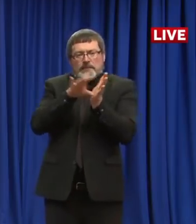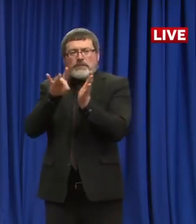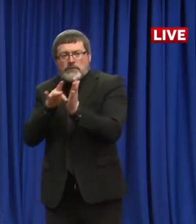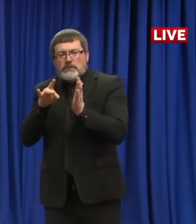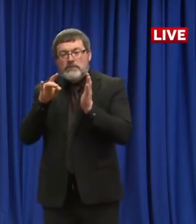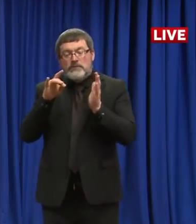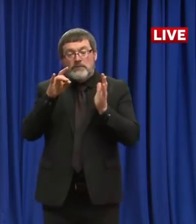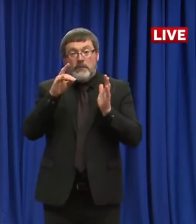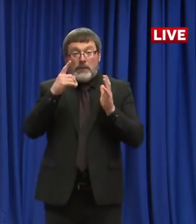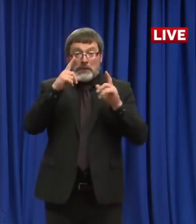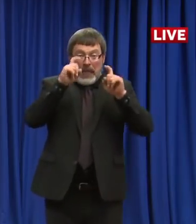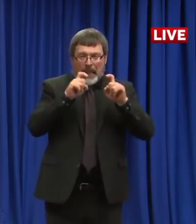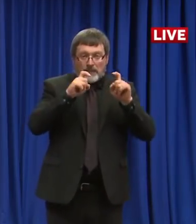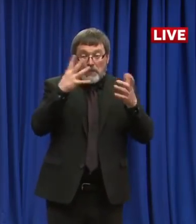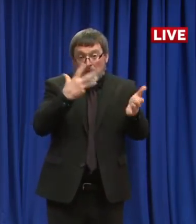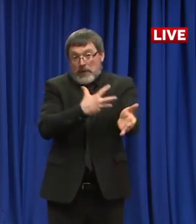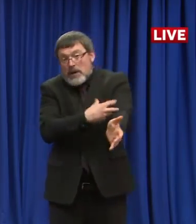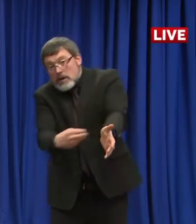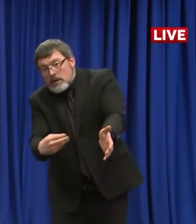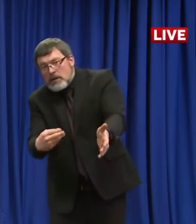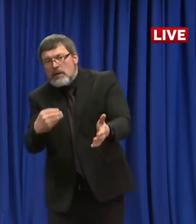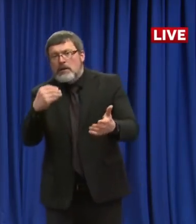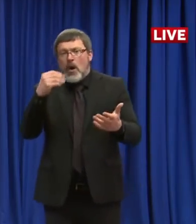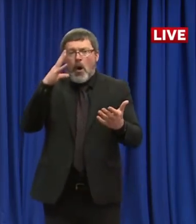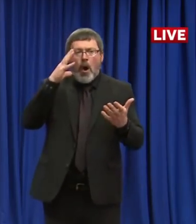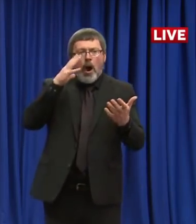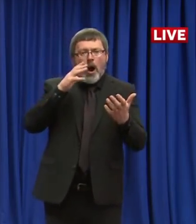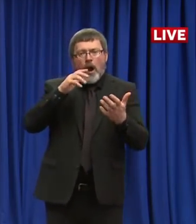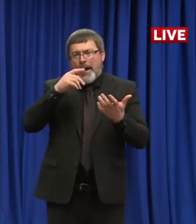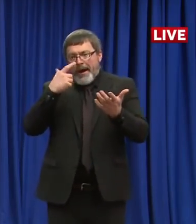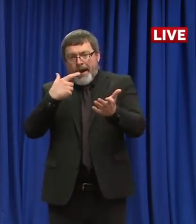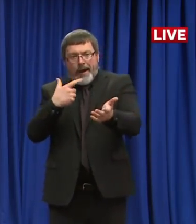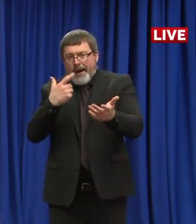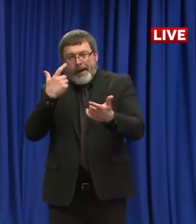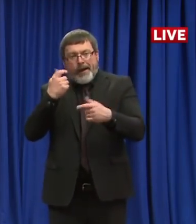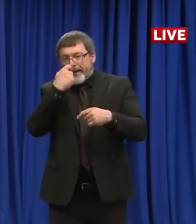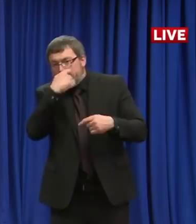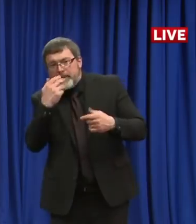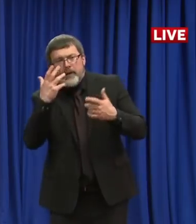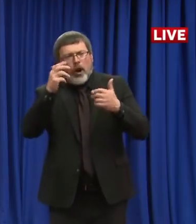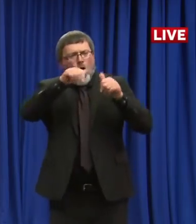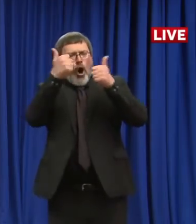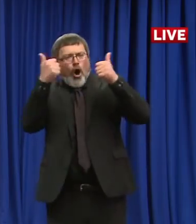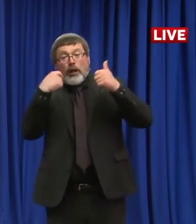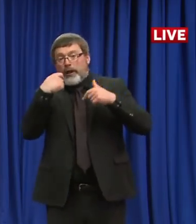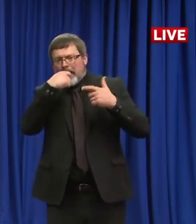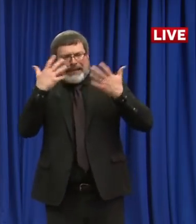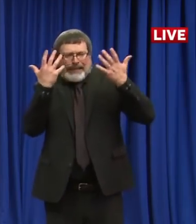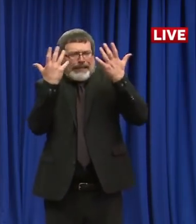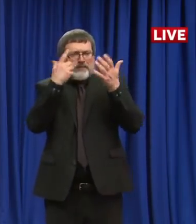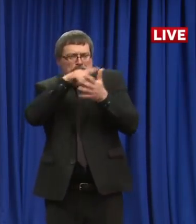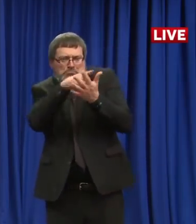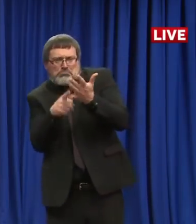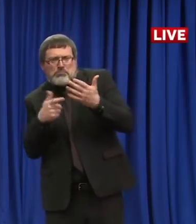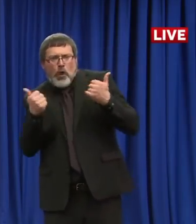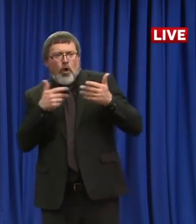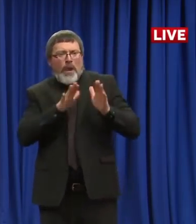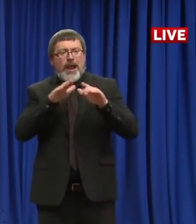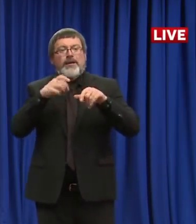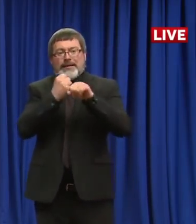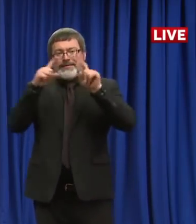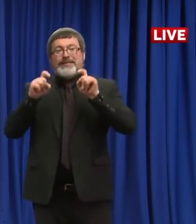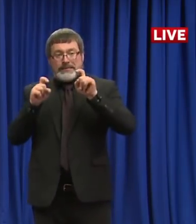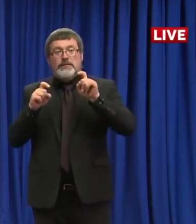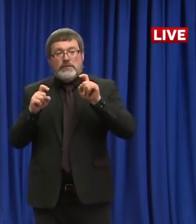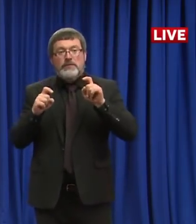Manchester National Department of Health. But at the end of the day, we want to test to the ability